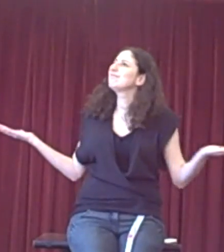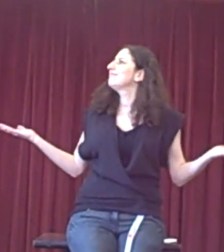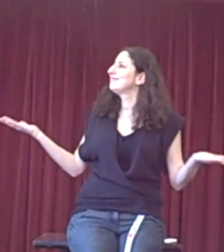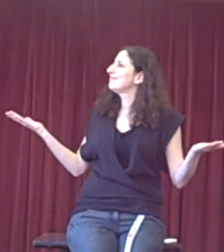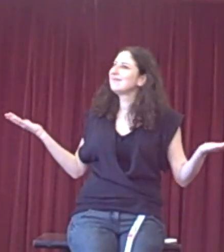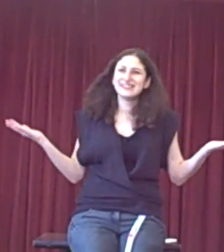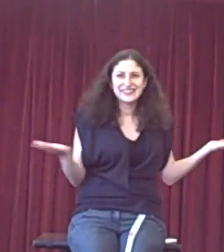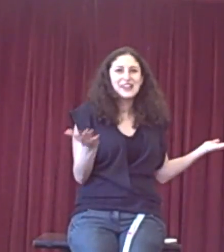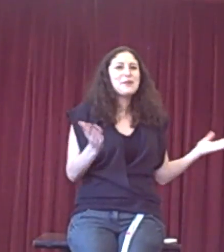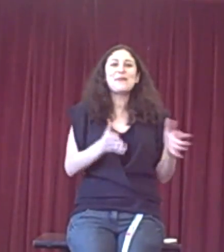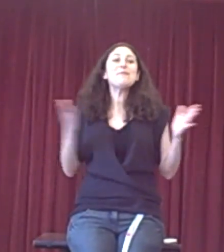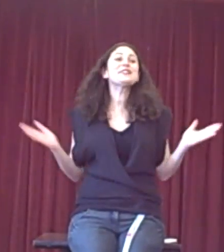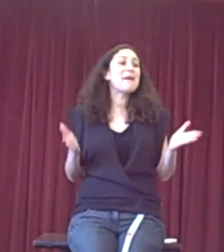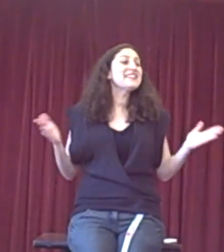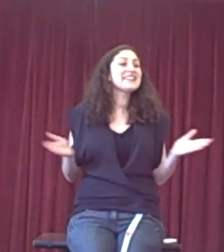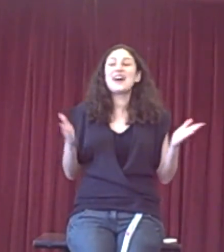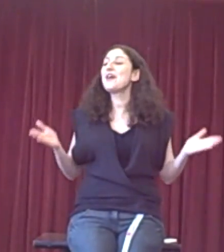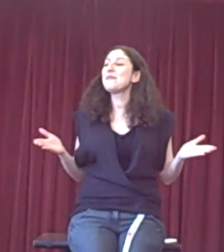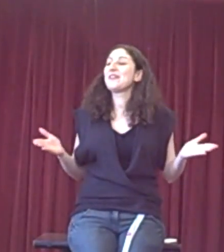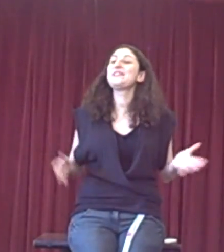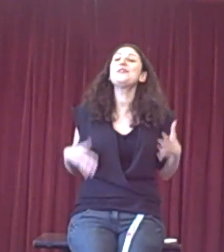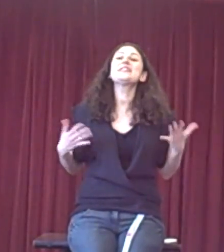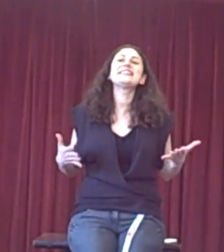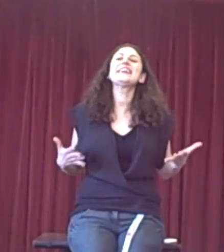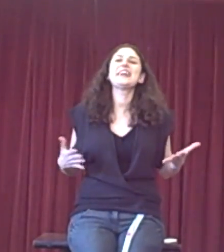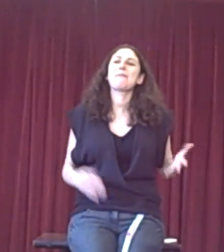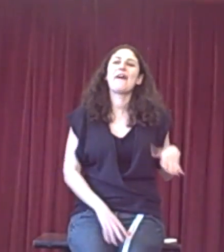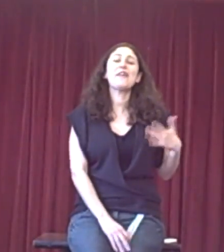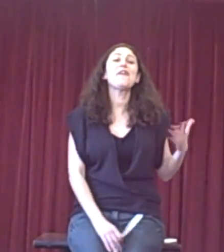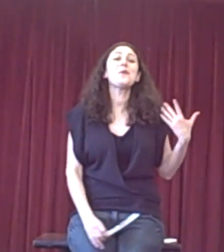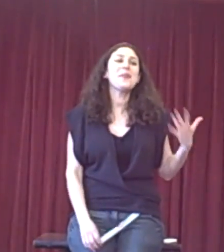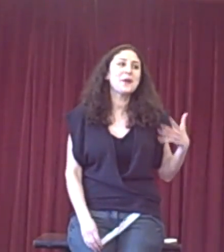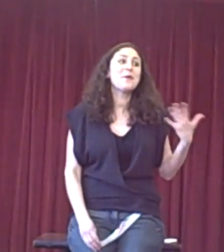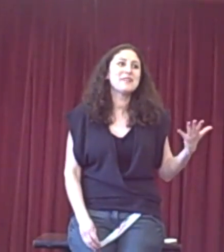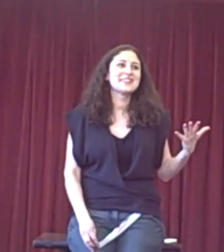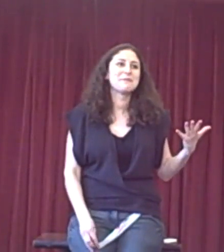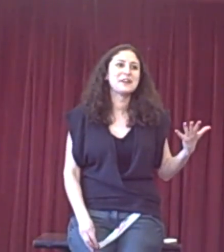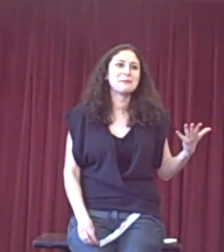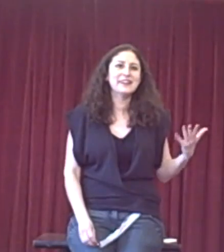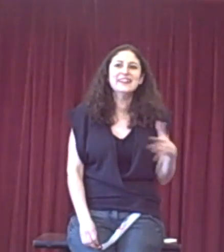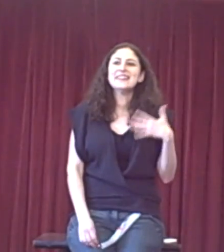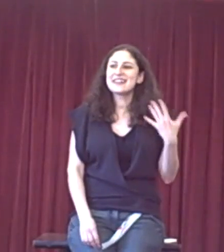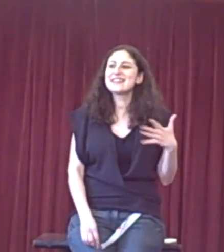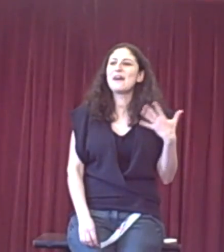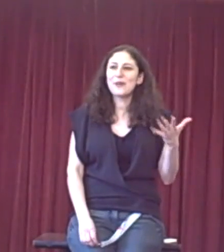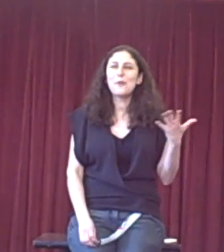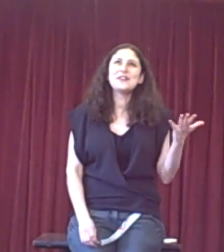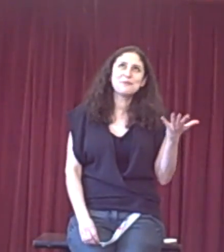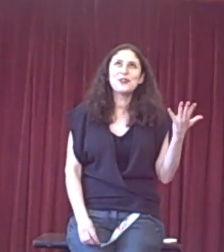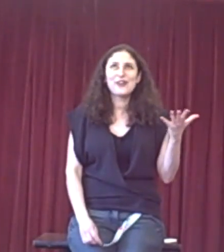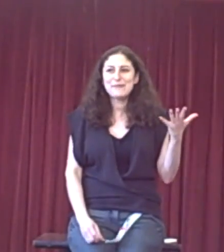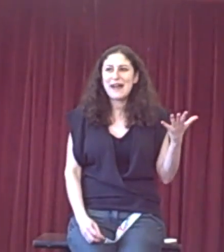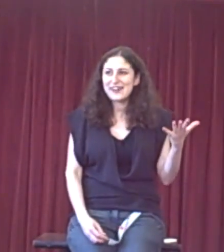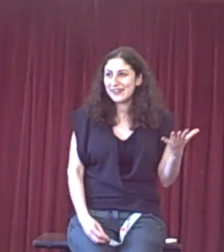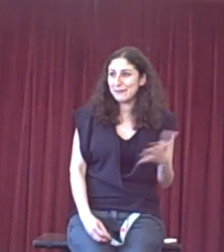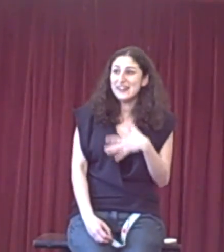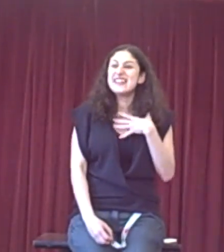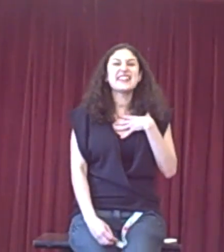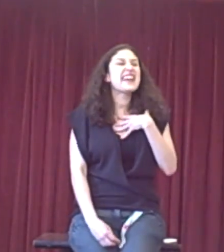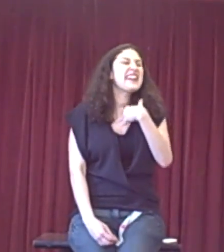people are spending time on this. No one's thinking about if I win the communism argument, does that communism good or bad argument? Does that